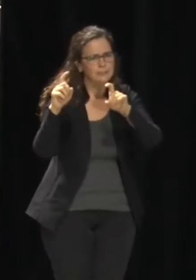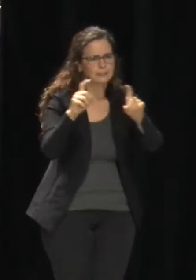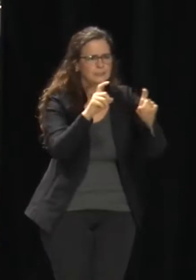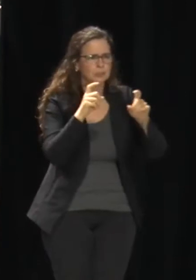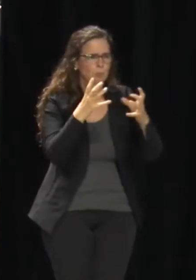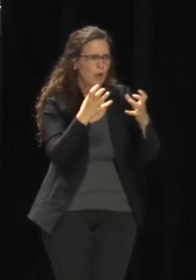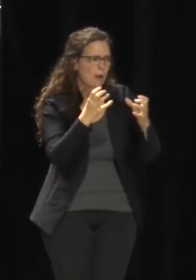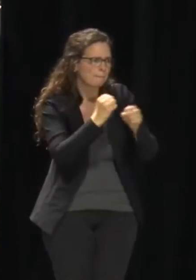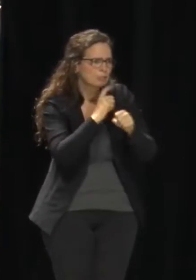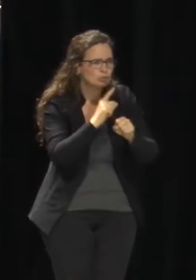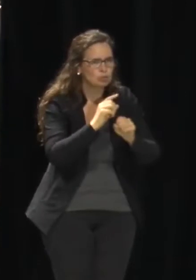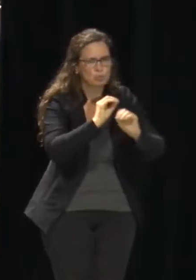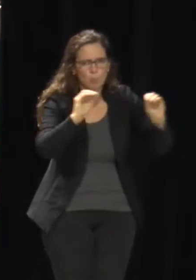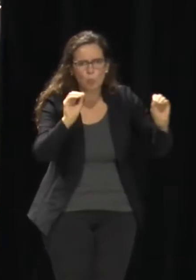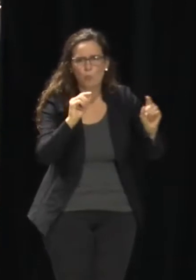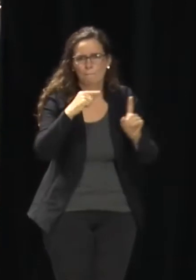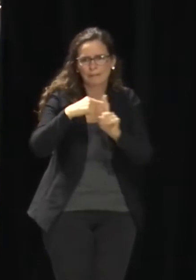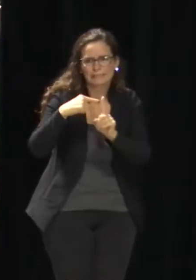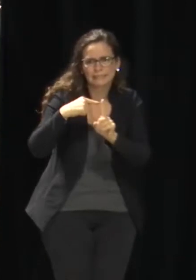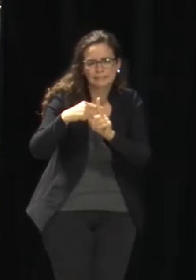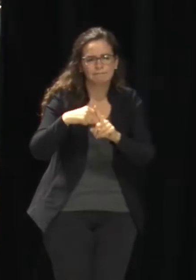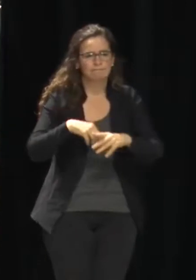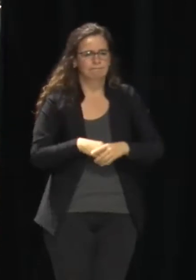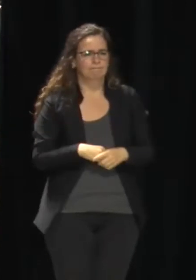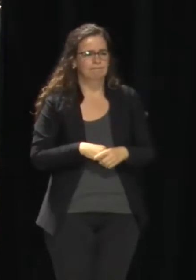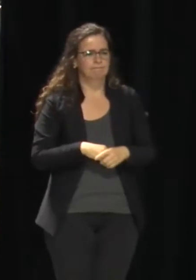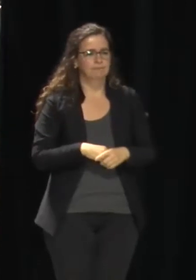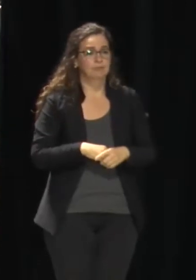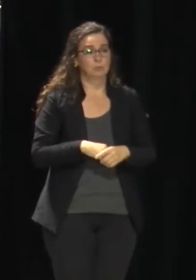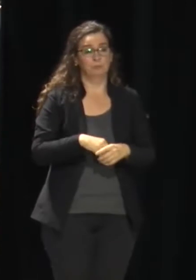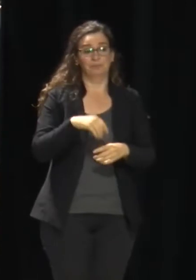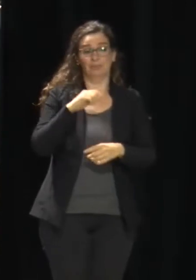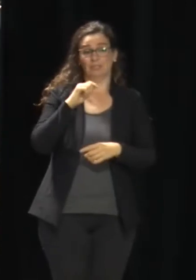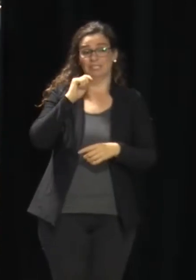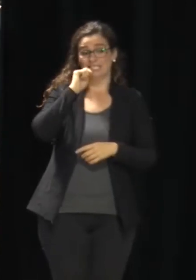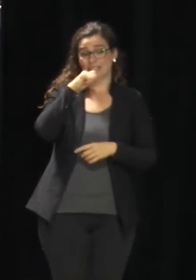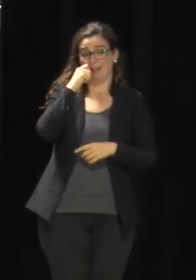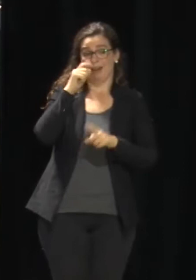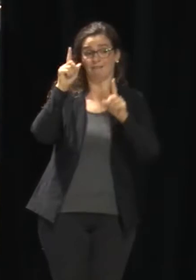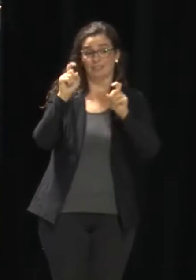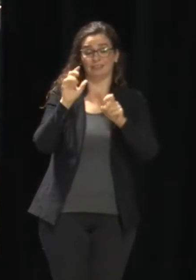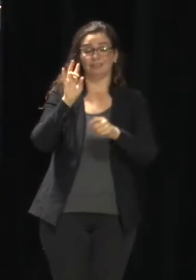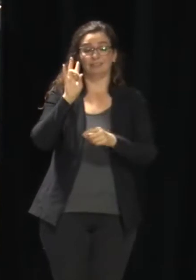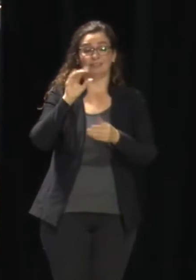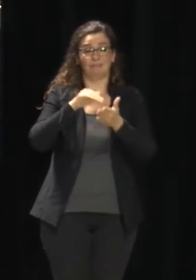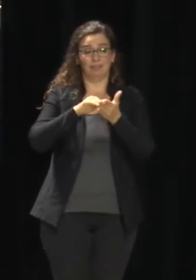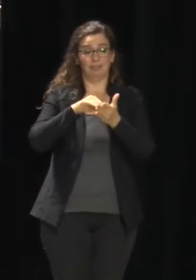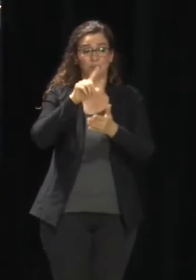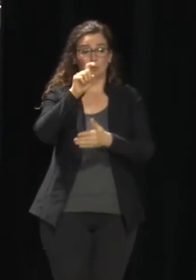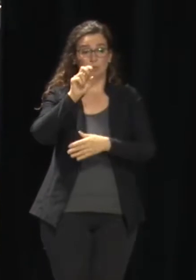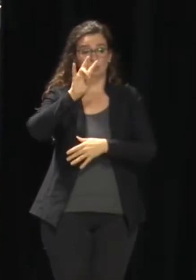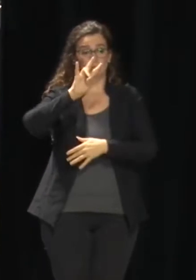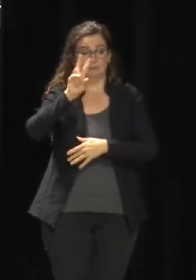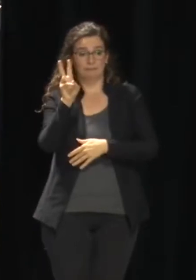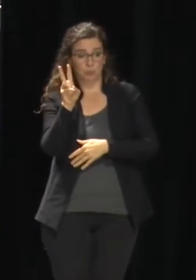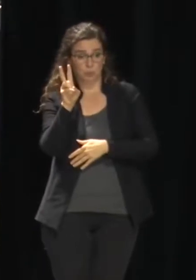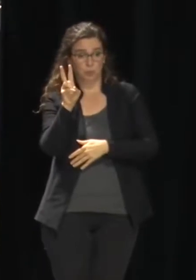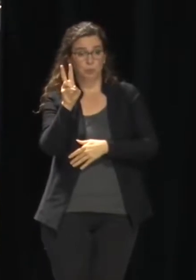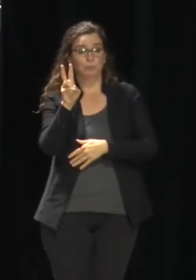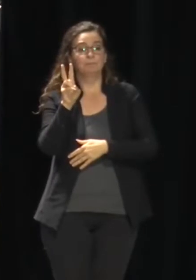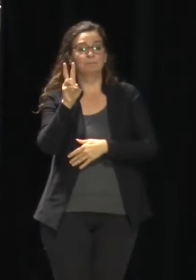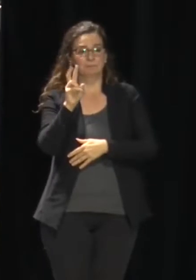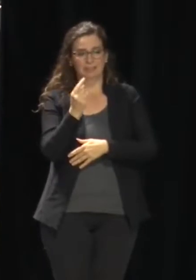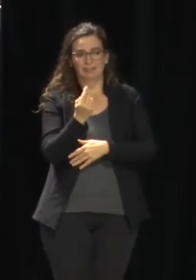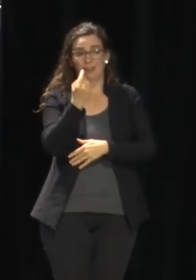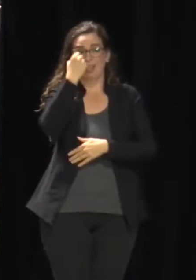an additional 7,172 saliva tests have been performed in Onondaga County. When